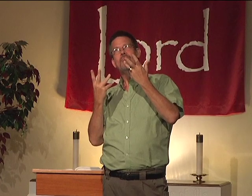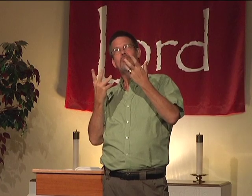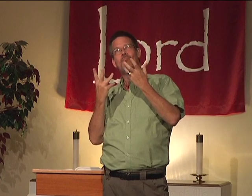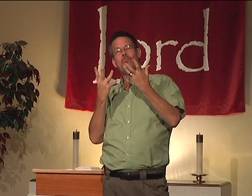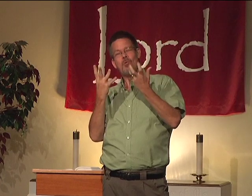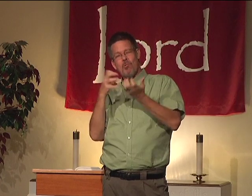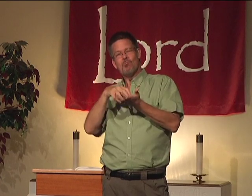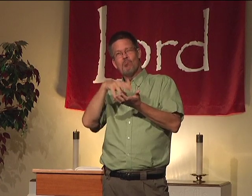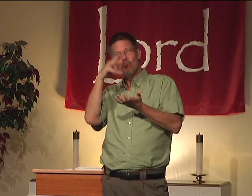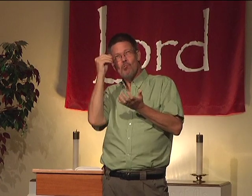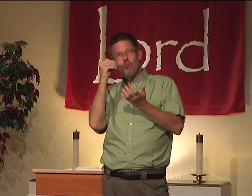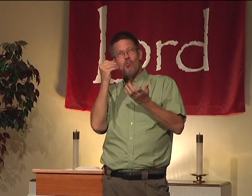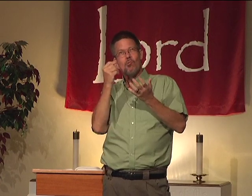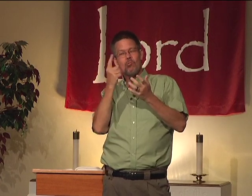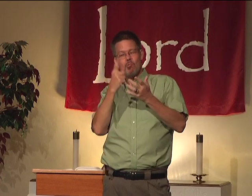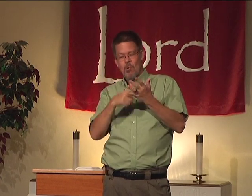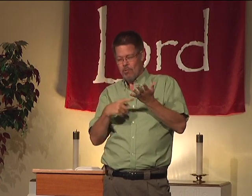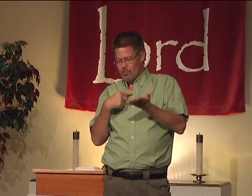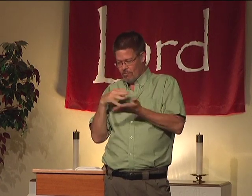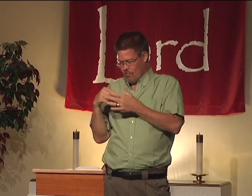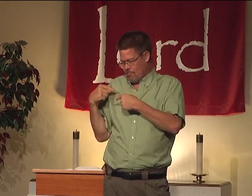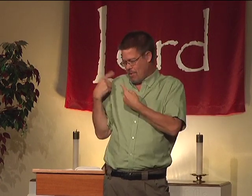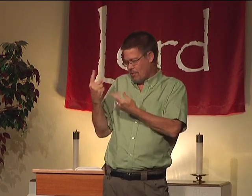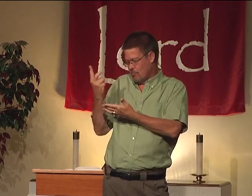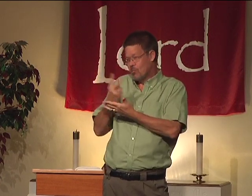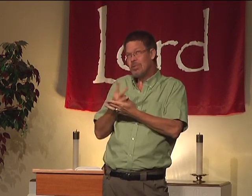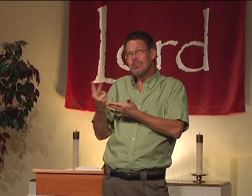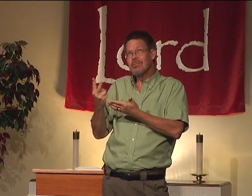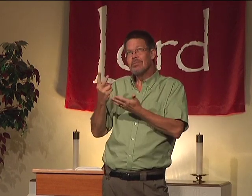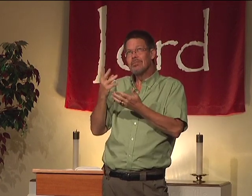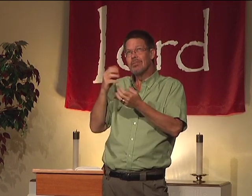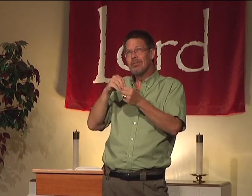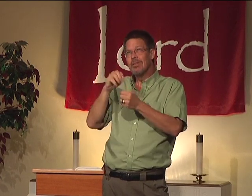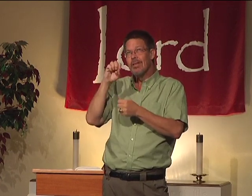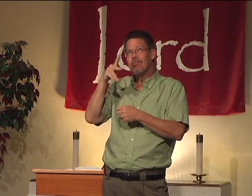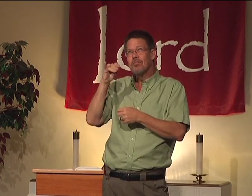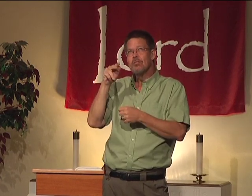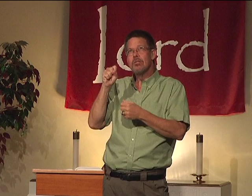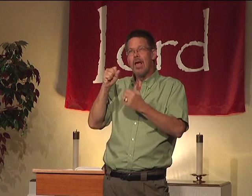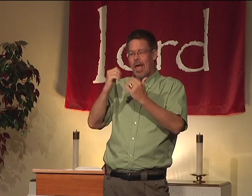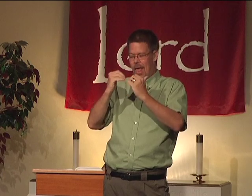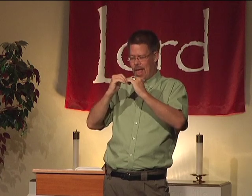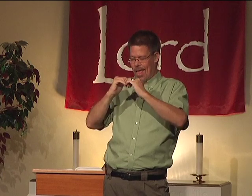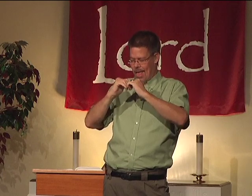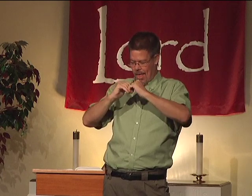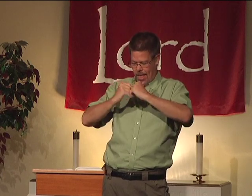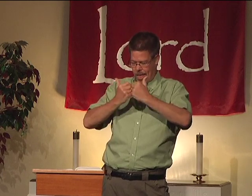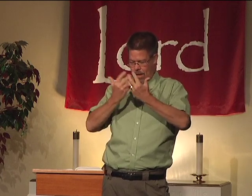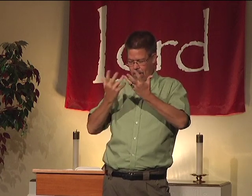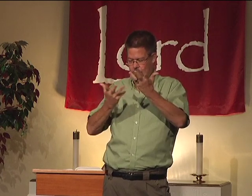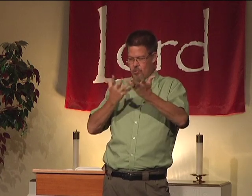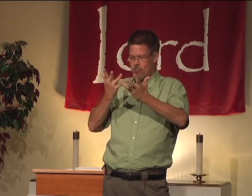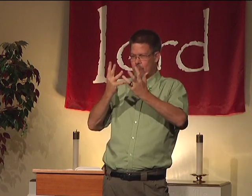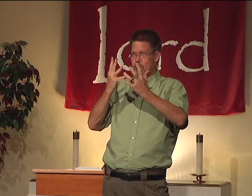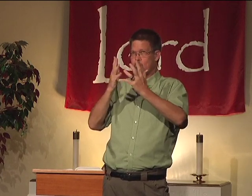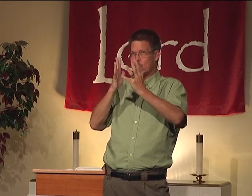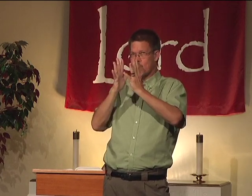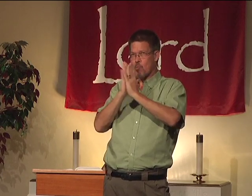different. We want to learn what we've been talking about for the last few weeks in Ephesians and how